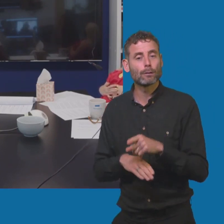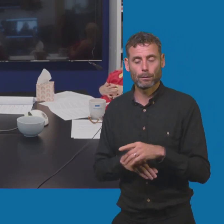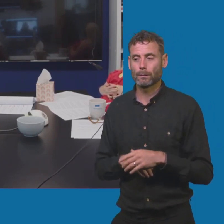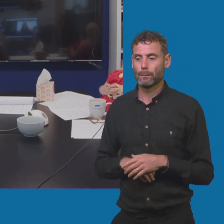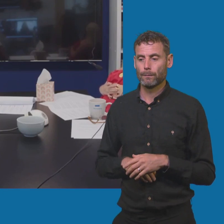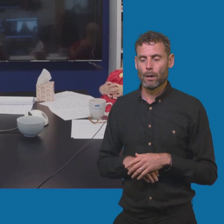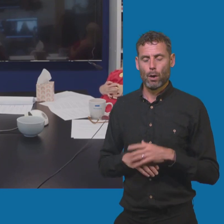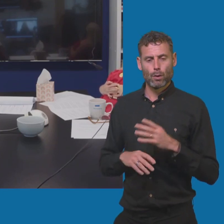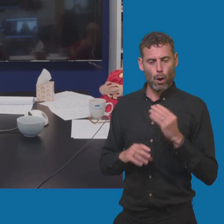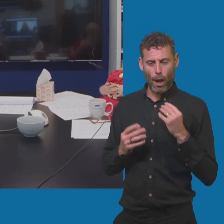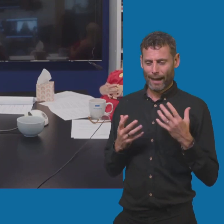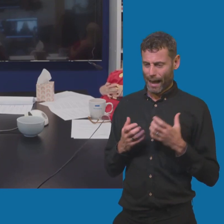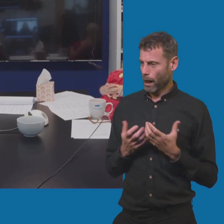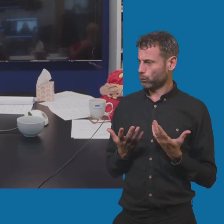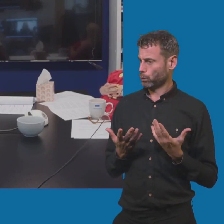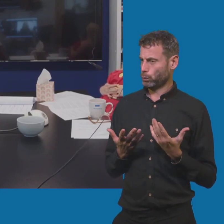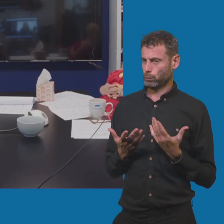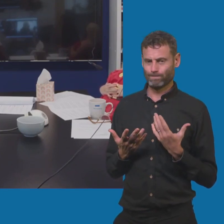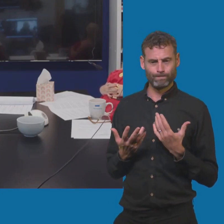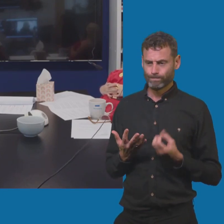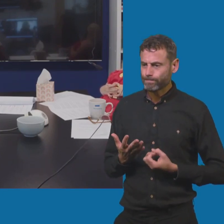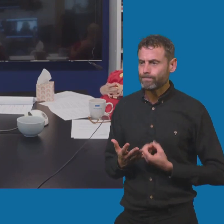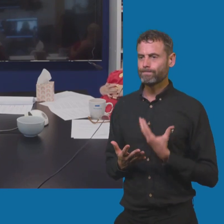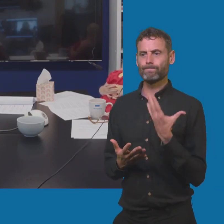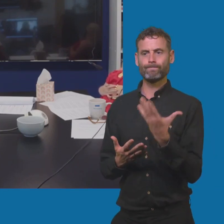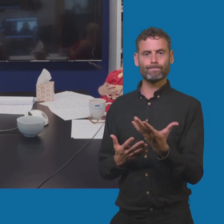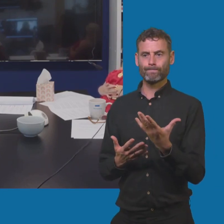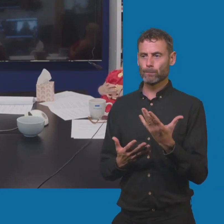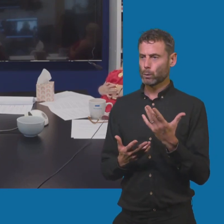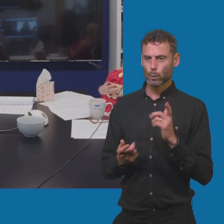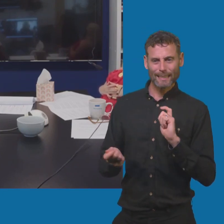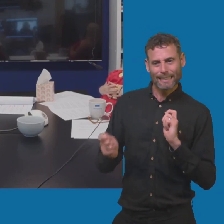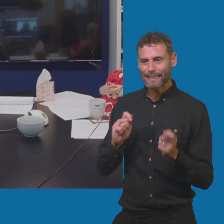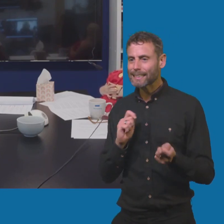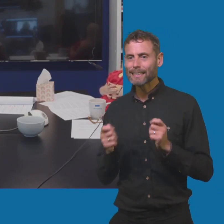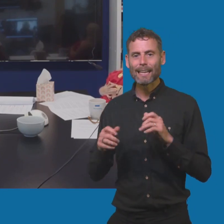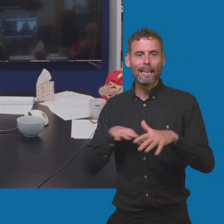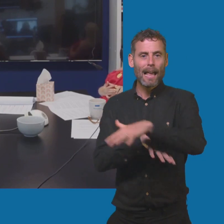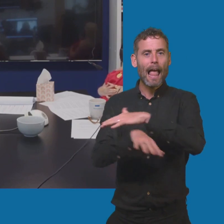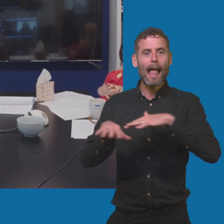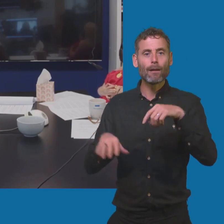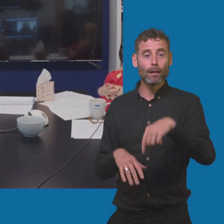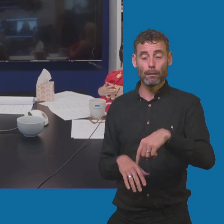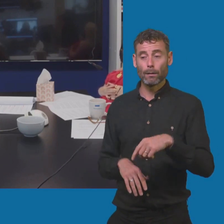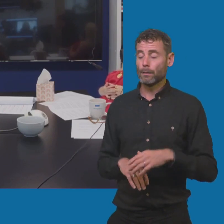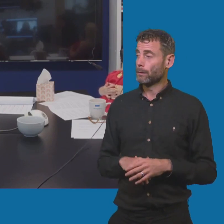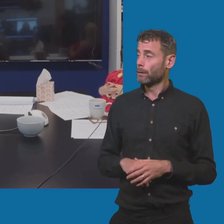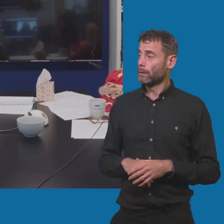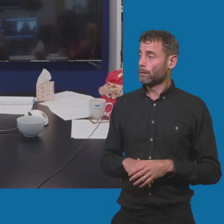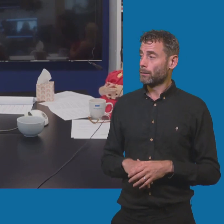whatever is around you or whatever you have, it was something that was out of the ordinary and I thought,